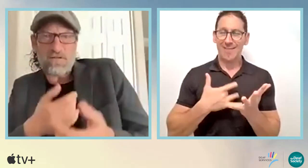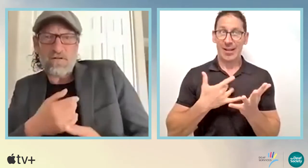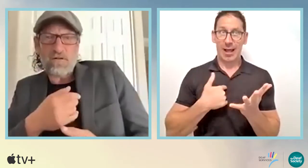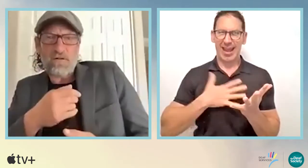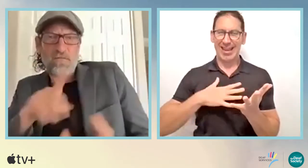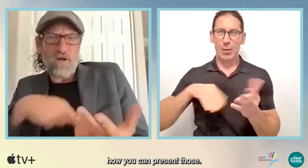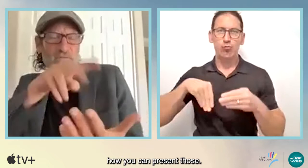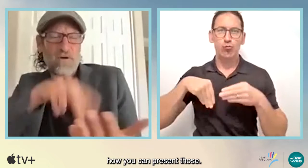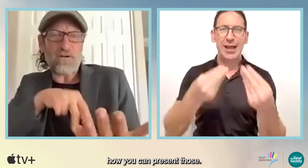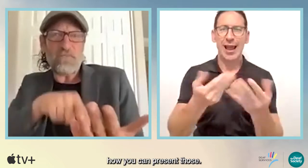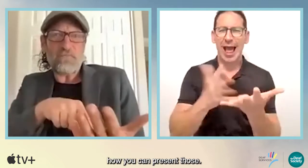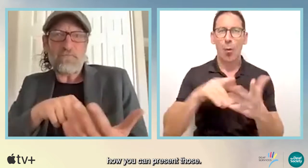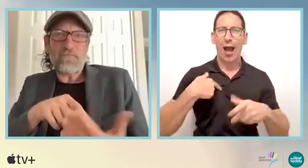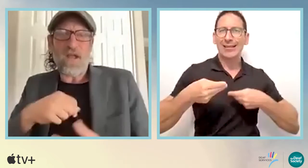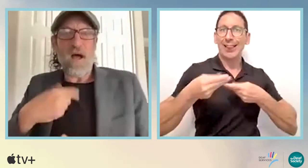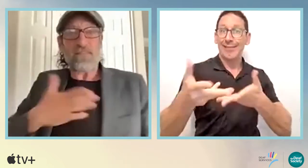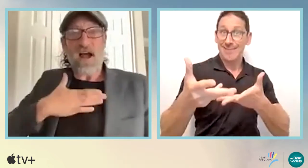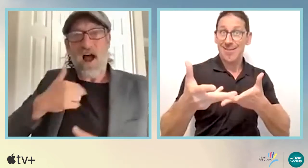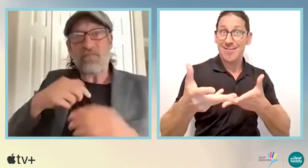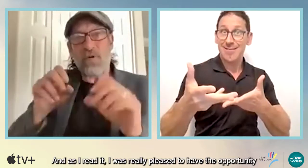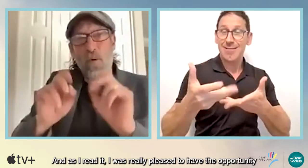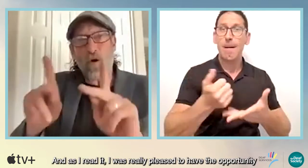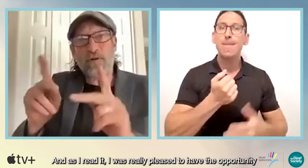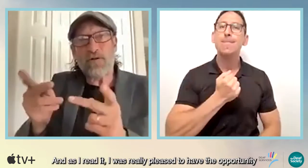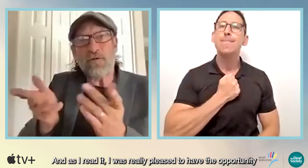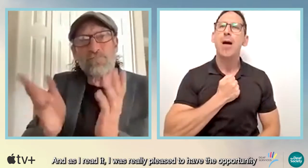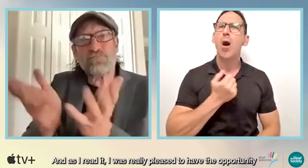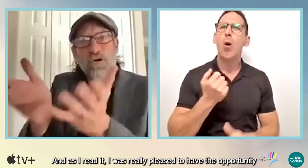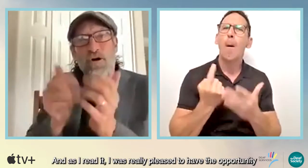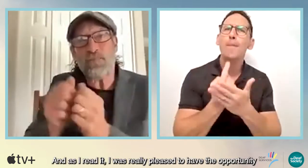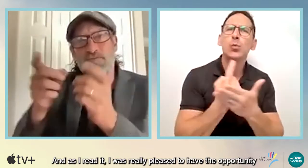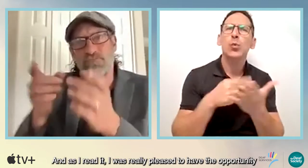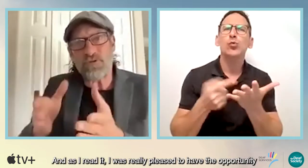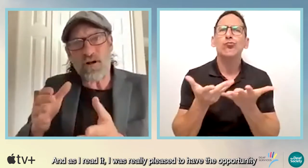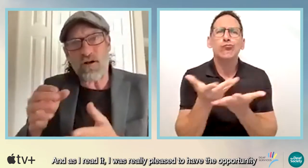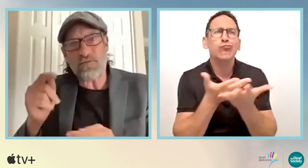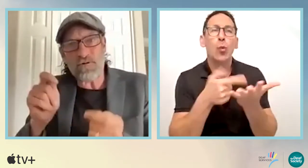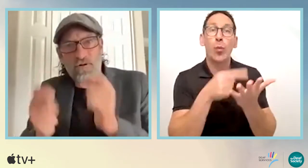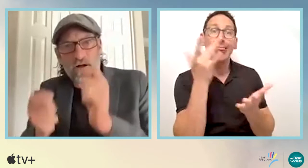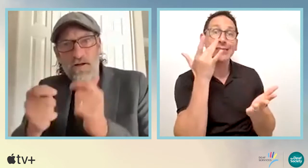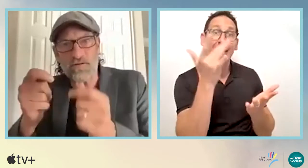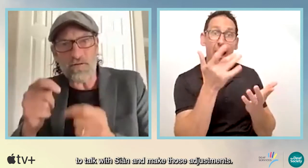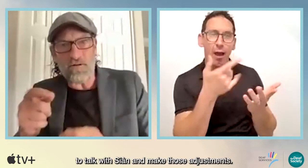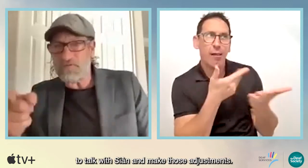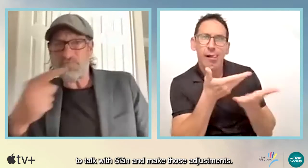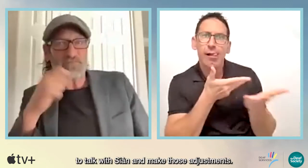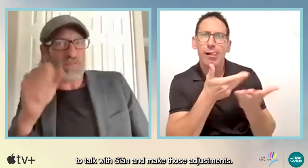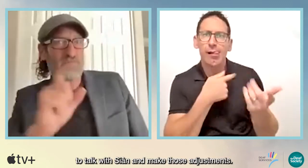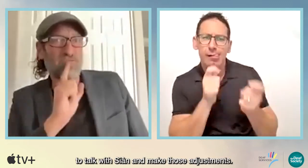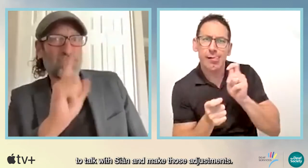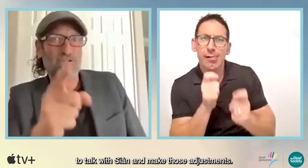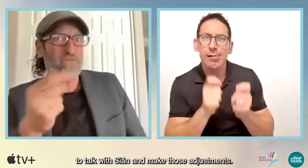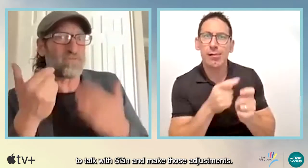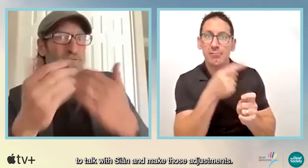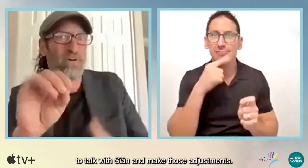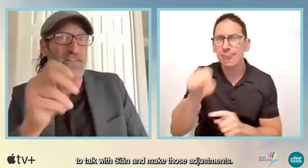how you can present those. And as I read it, I was really pleased to have the opportunity to talk with Sean and